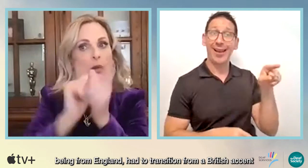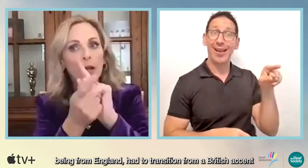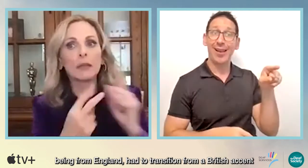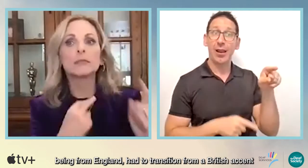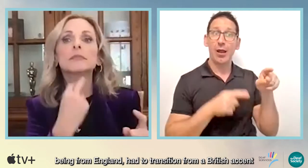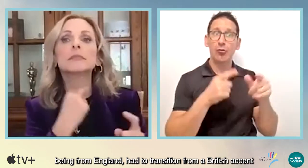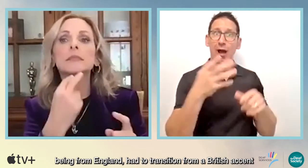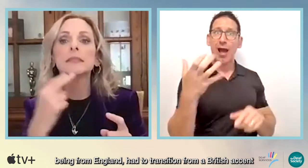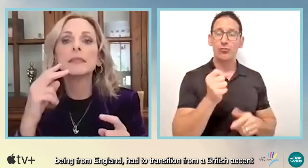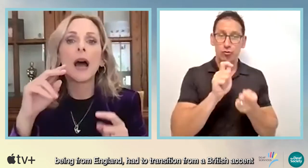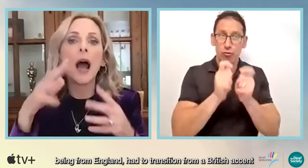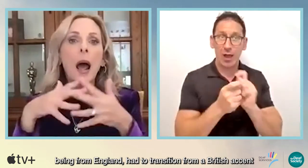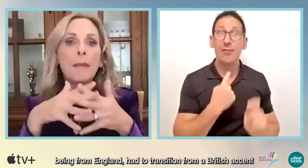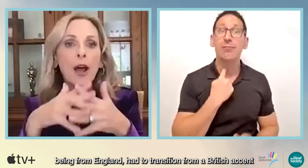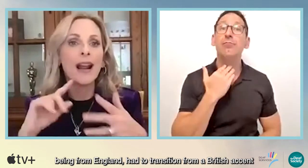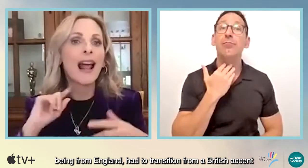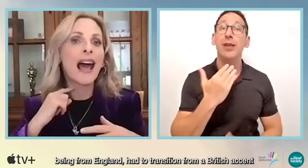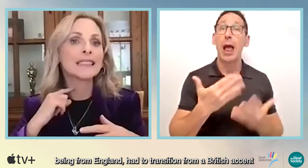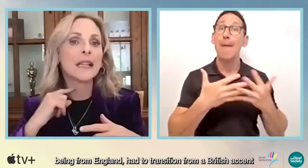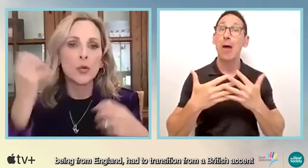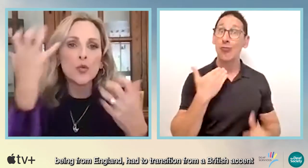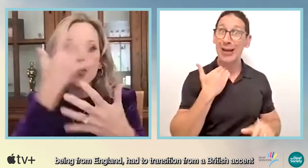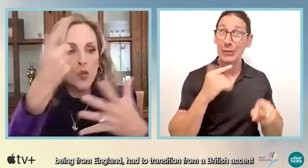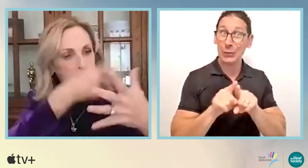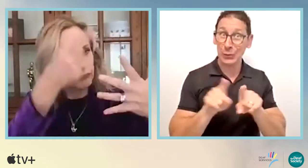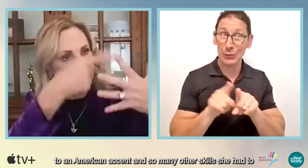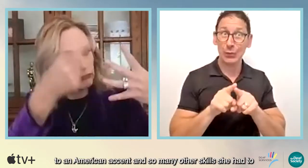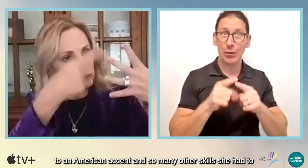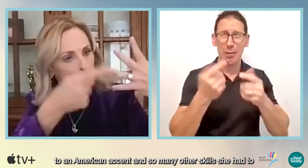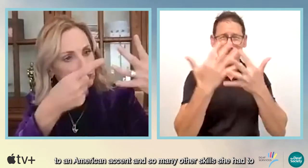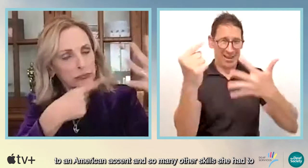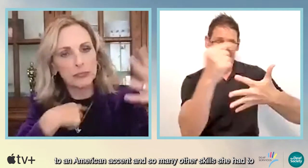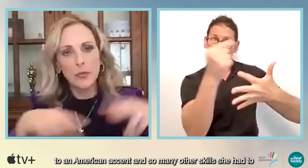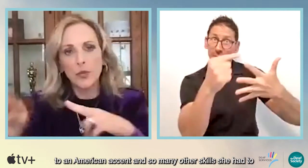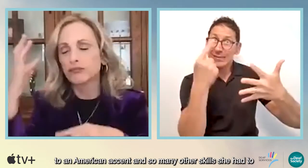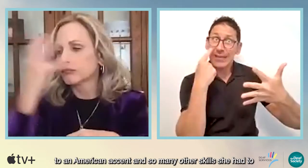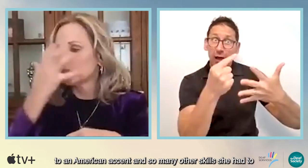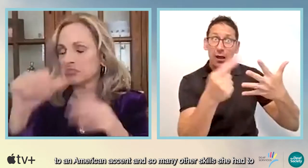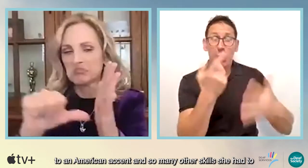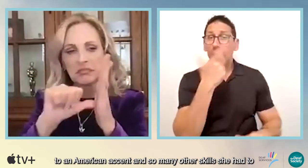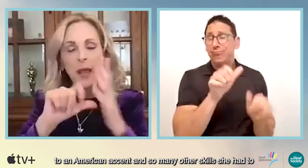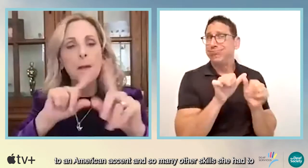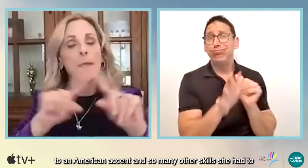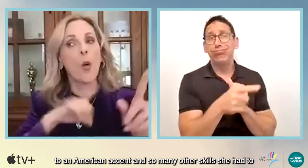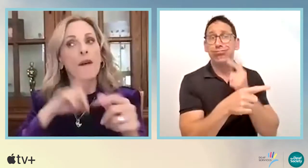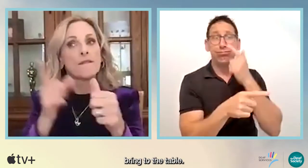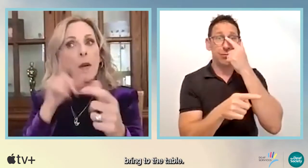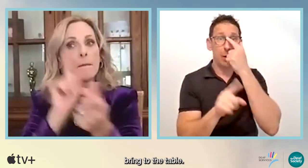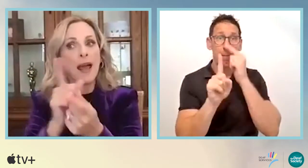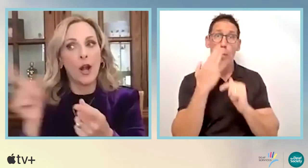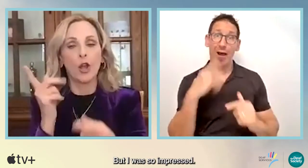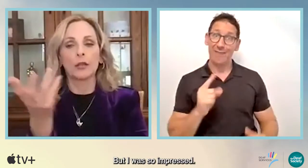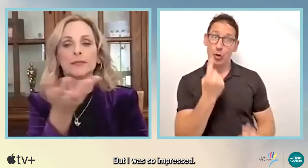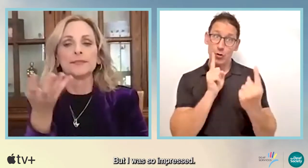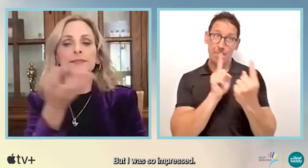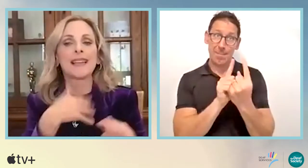England had to transition from a British accent to an American accent and so many other skills she had to bring to the table.